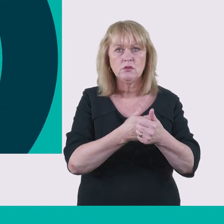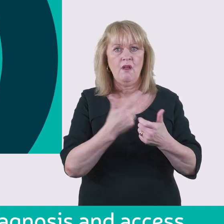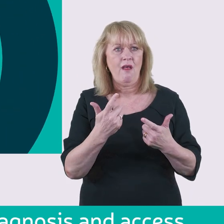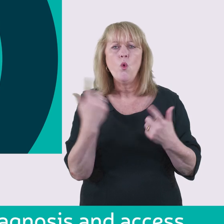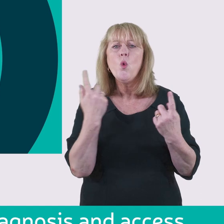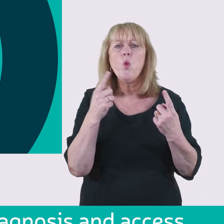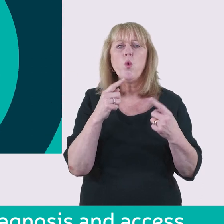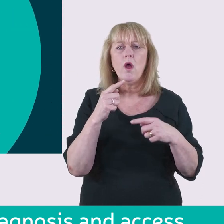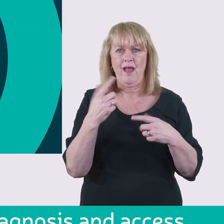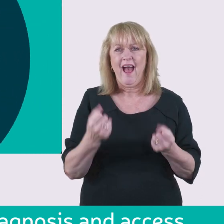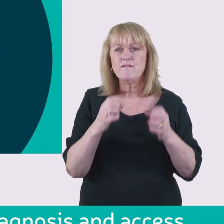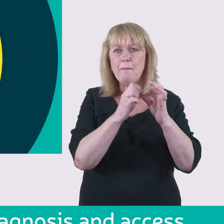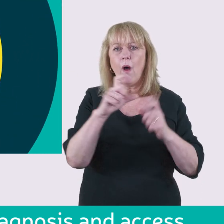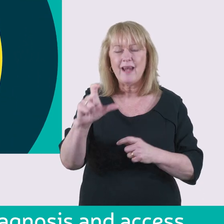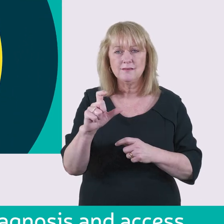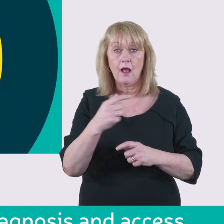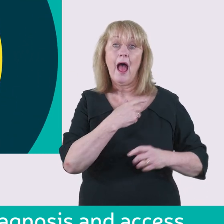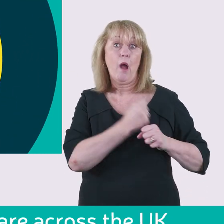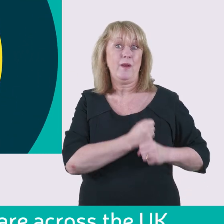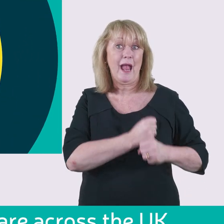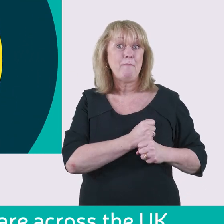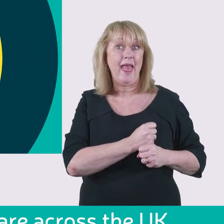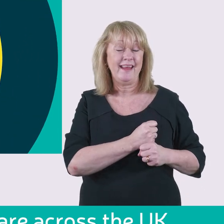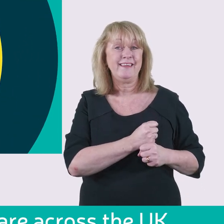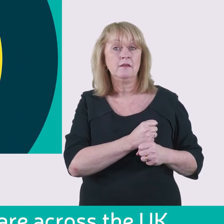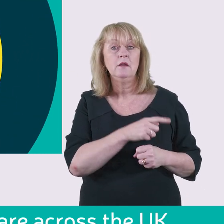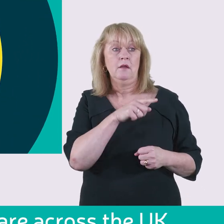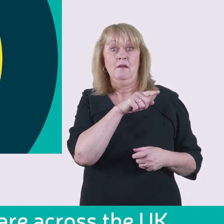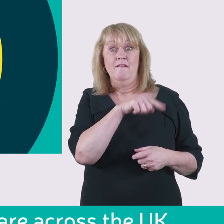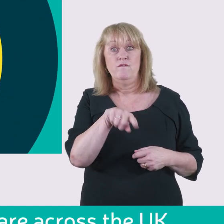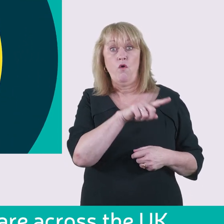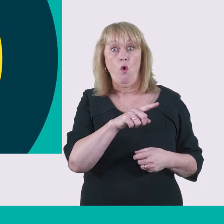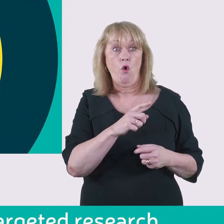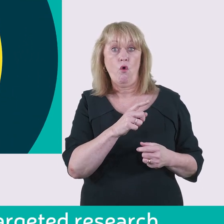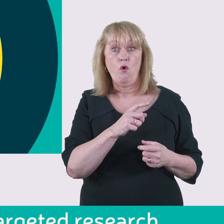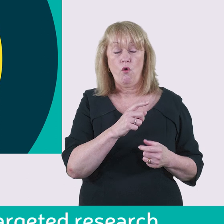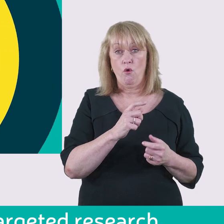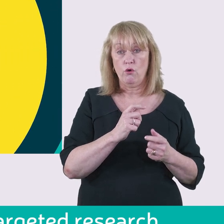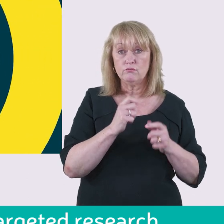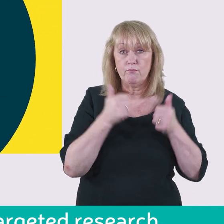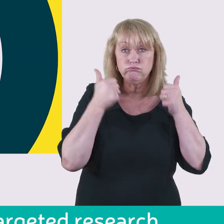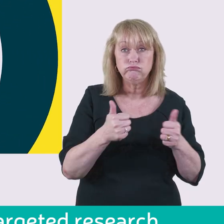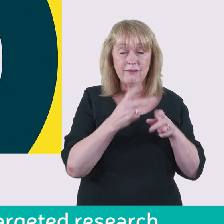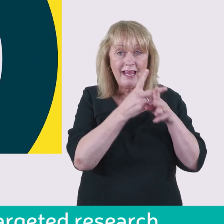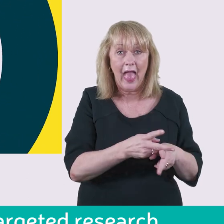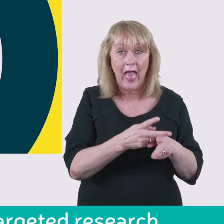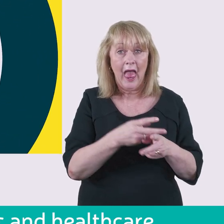We campaign for early diagnosis and access the best treatment and care across the UK. We support and fund targeted research and